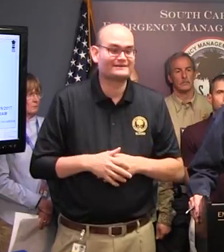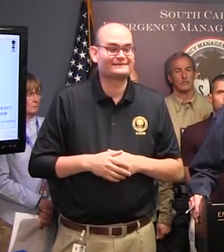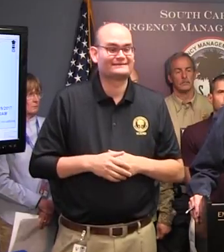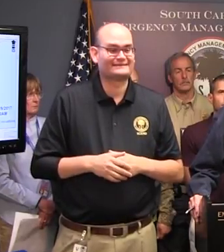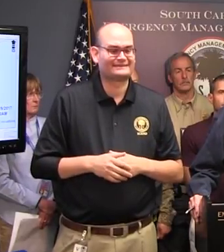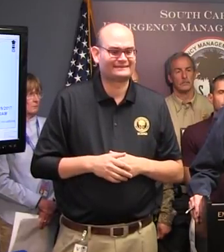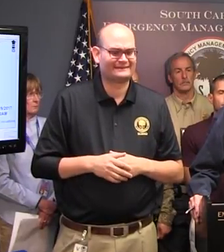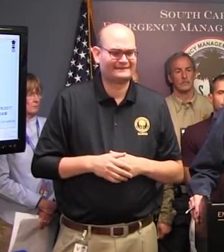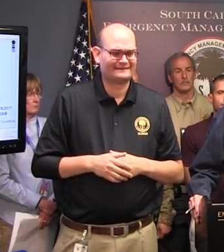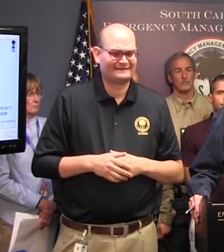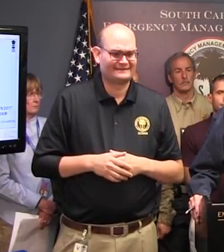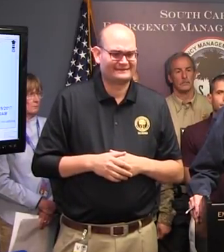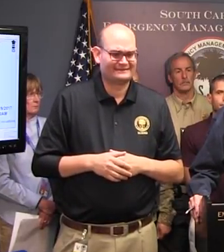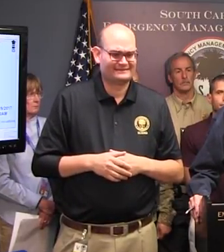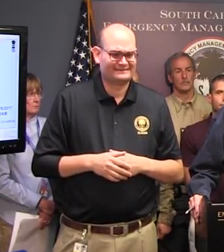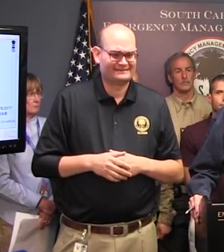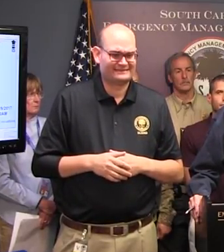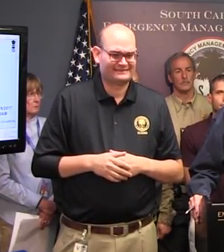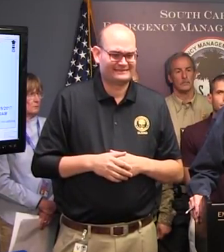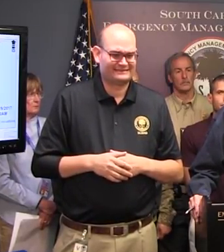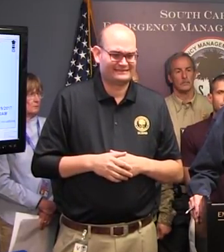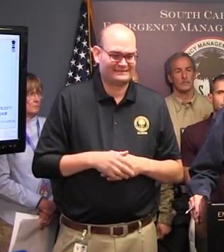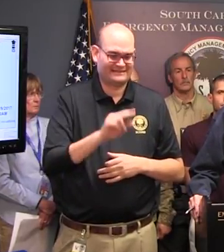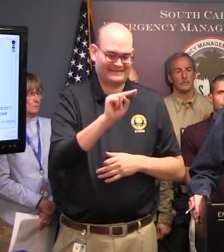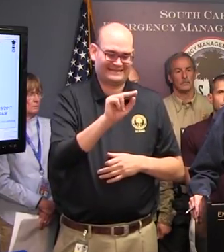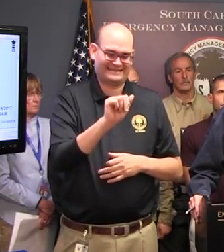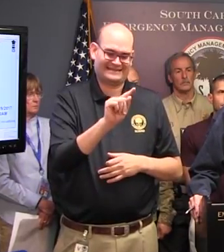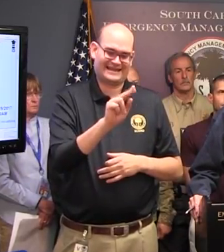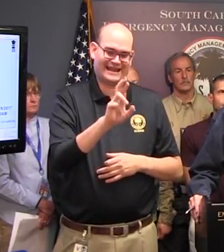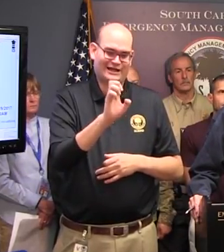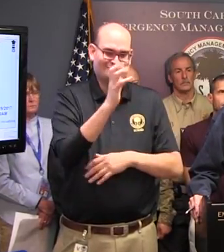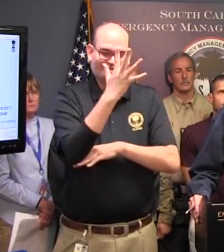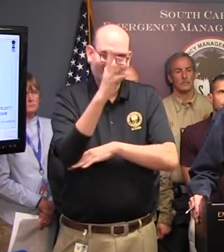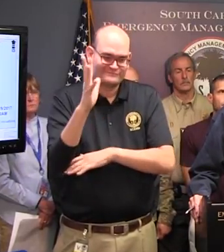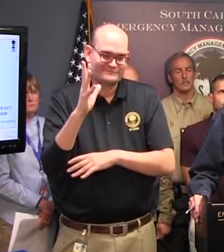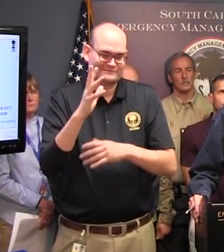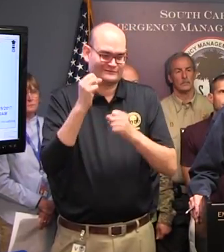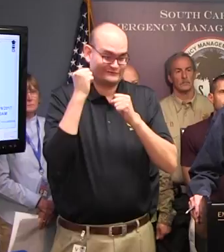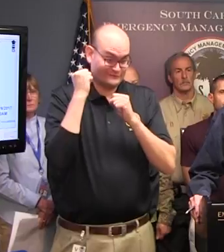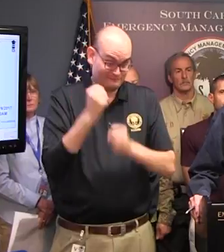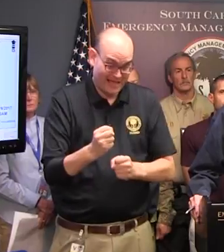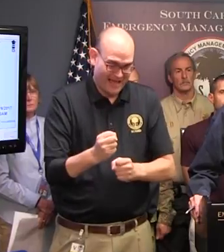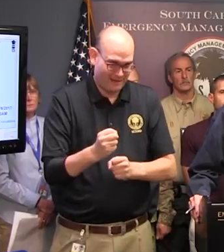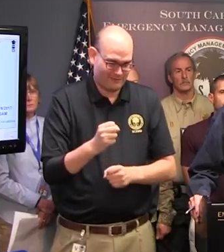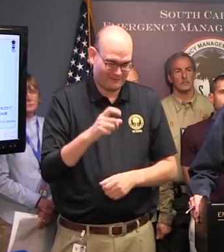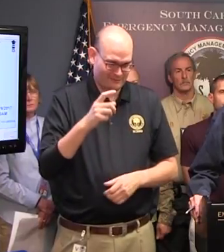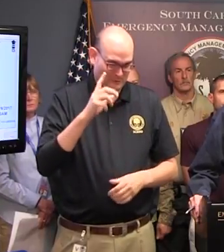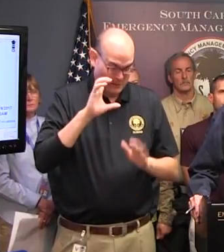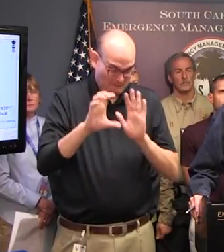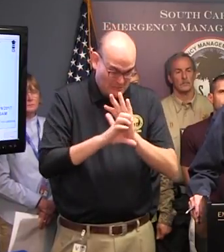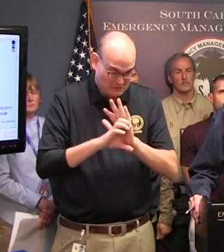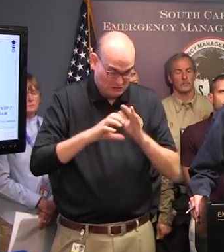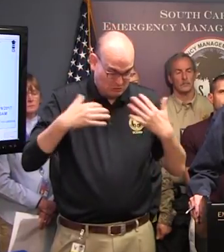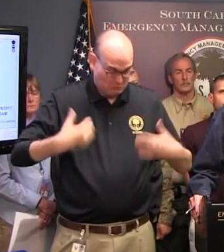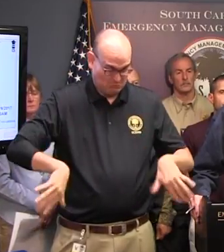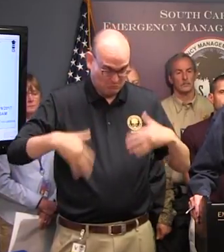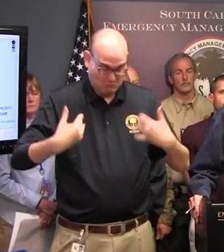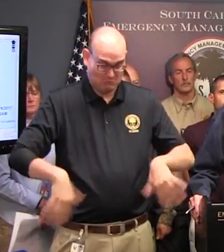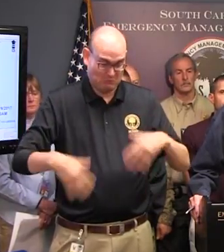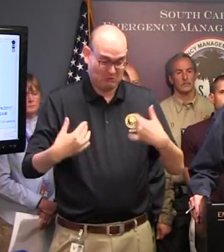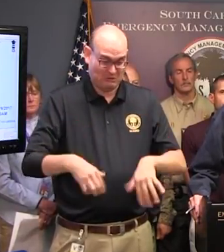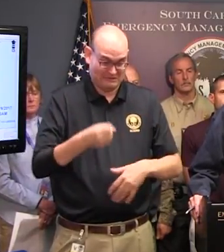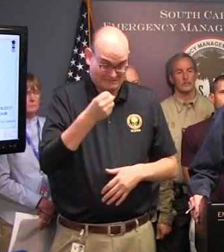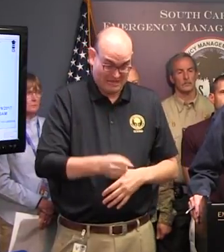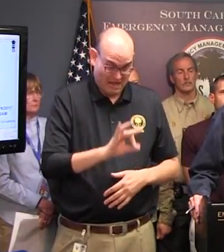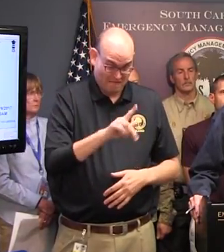Nature is powerful. And if you've seen those photographs and the films down south, you realize how